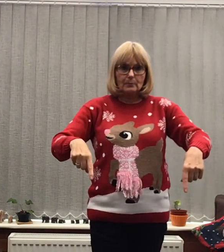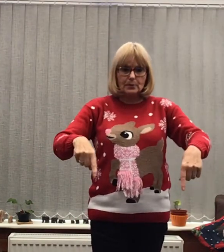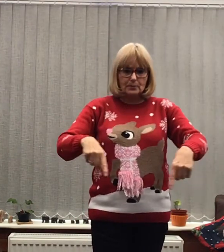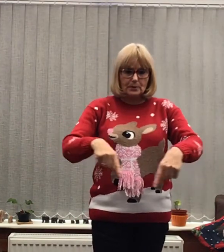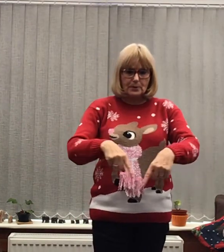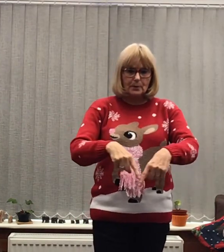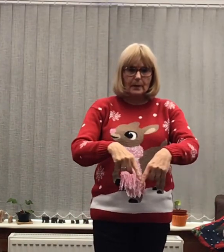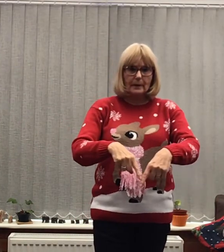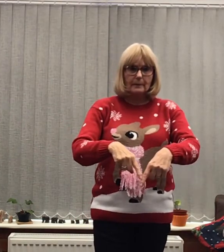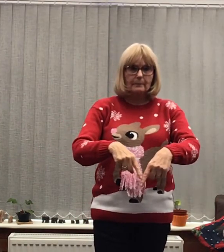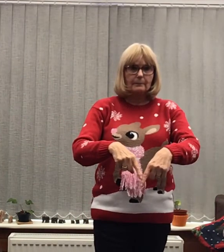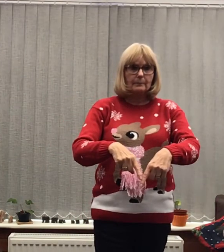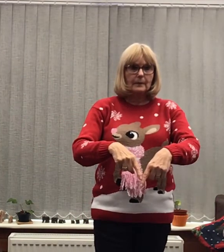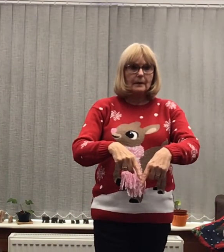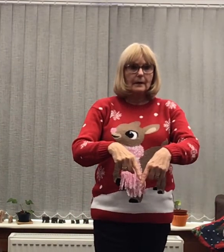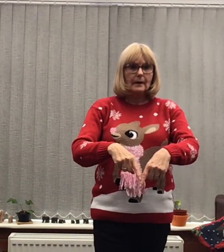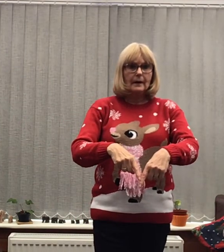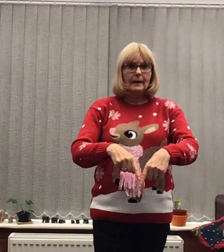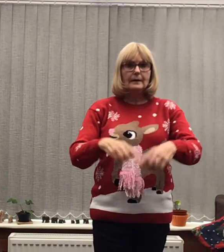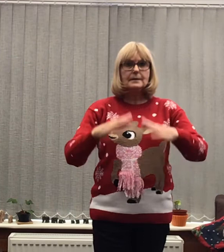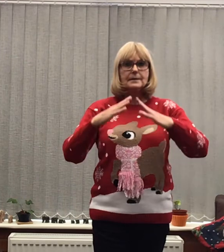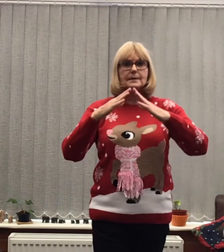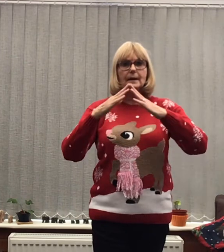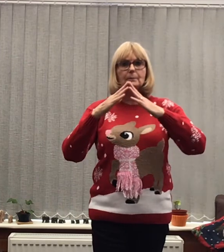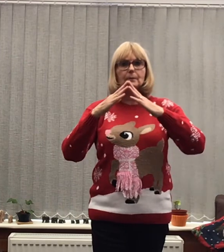Just do a square In a stable